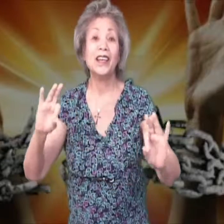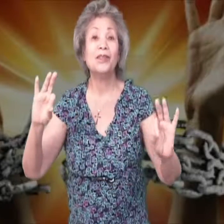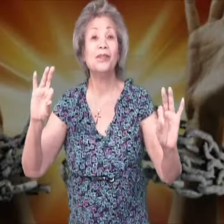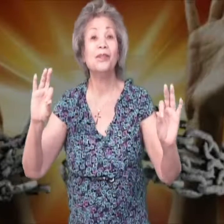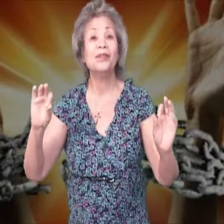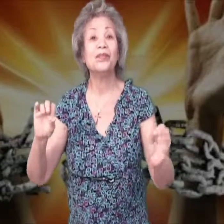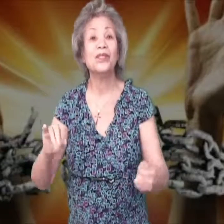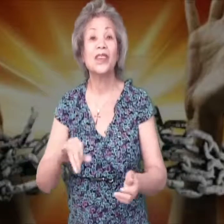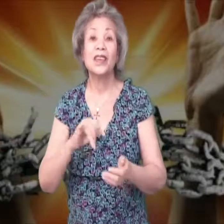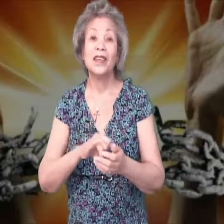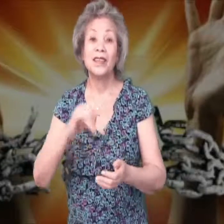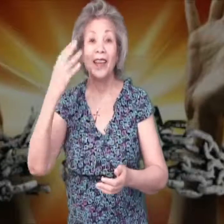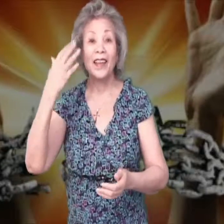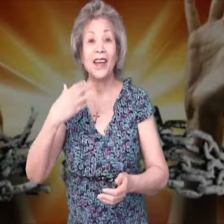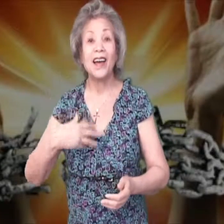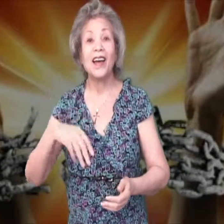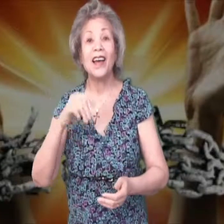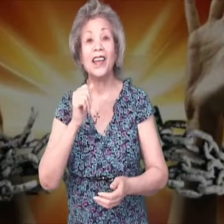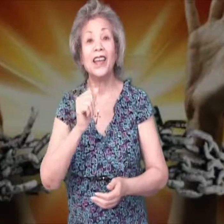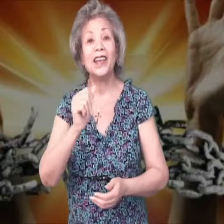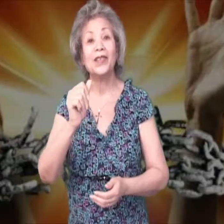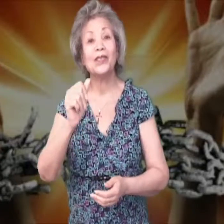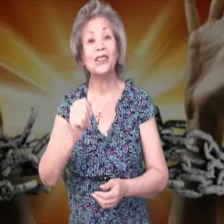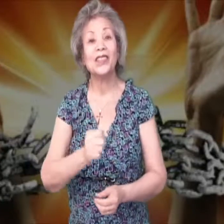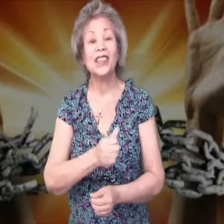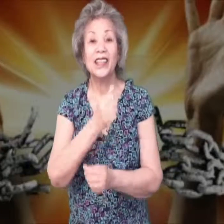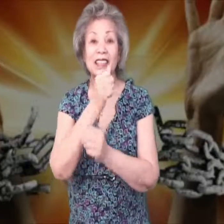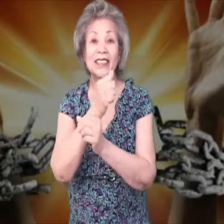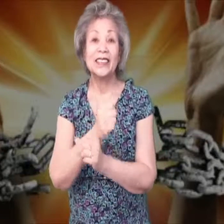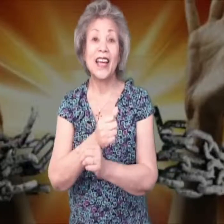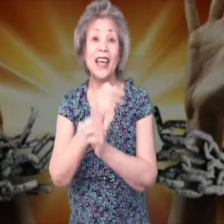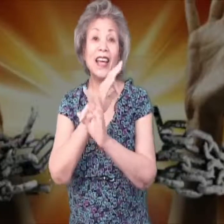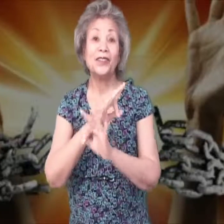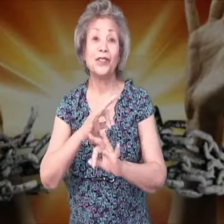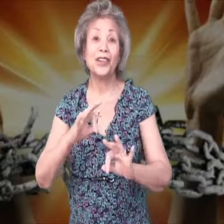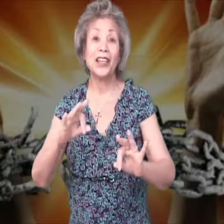that I am set free.